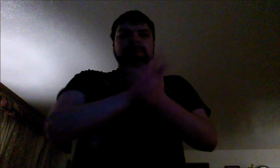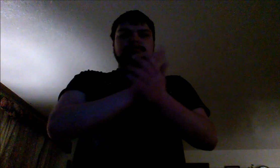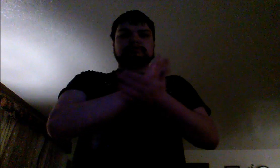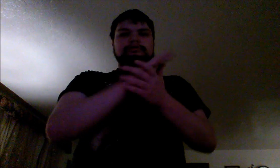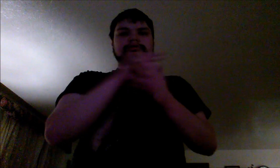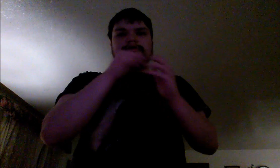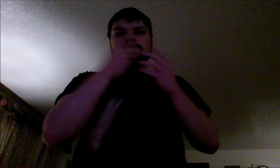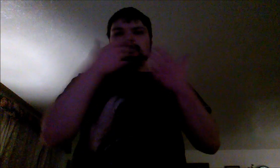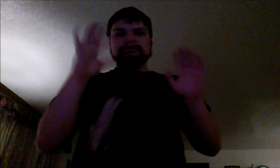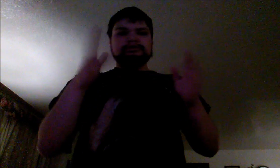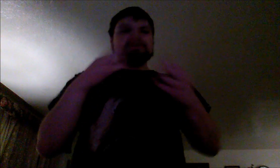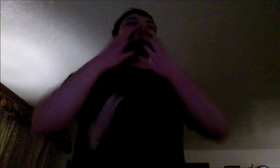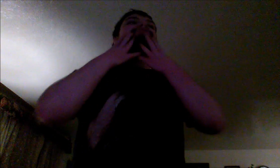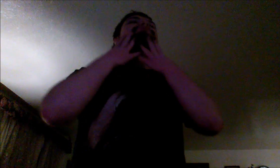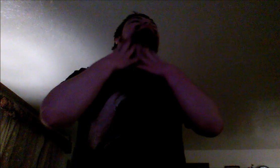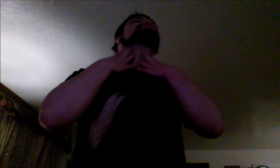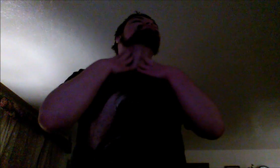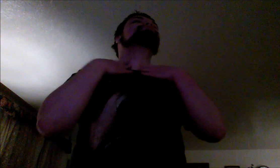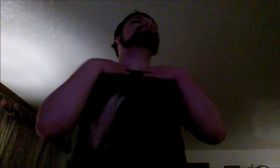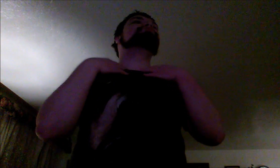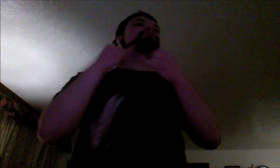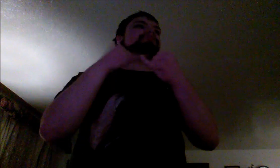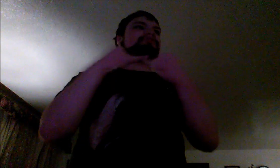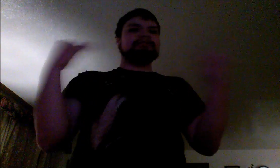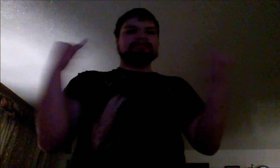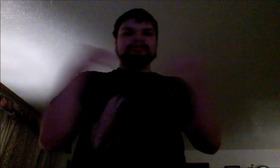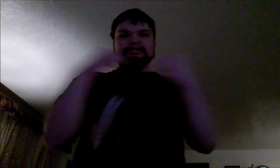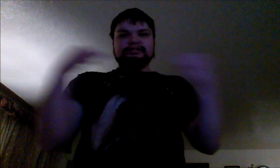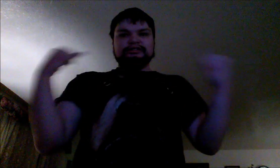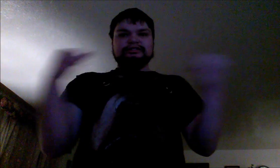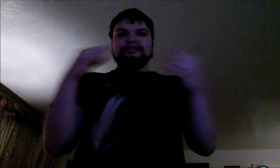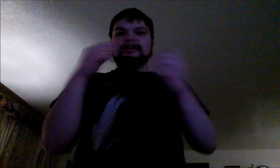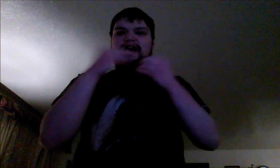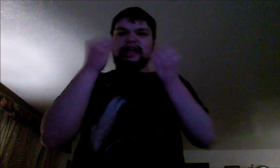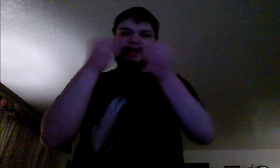Is the most crooked cop in L.A. going to outsmart his colleagues again?